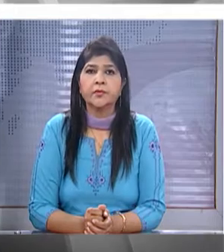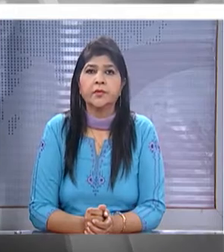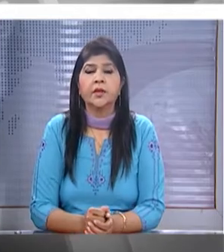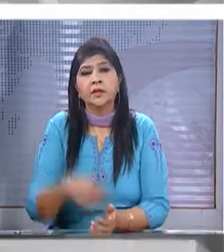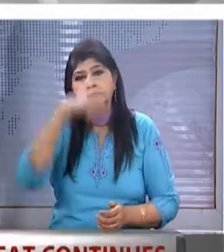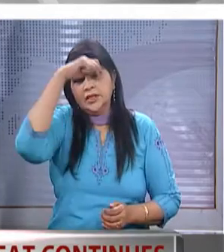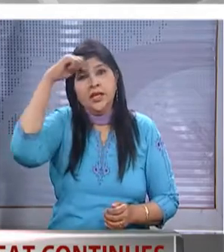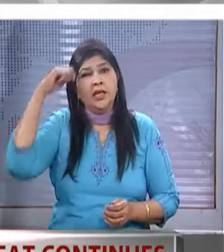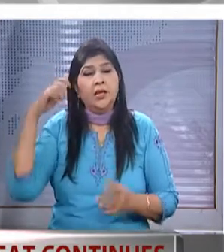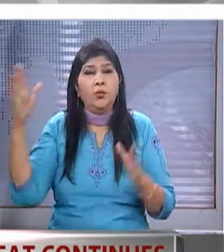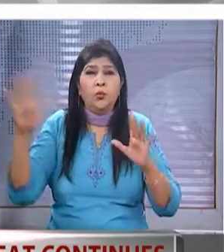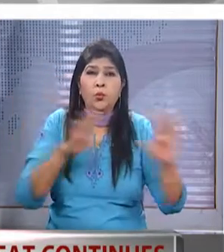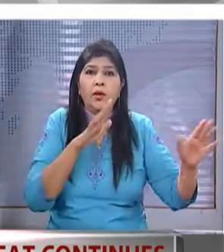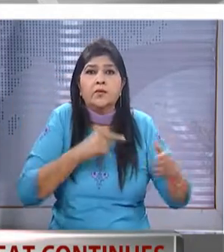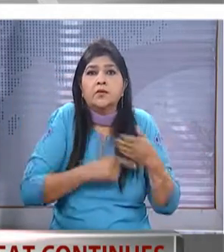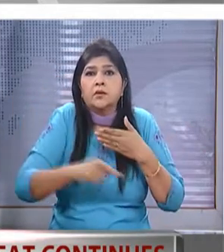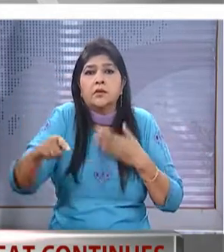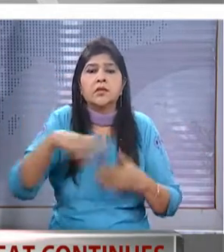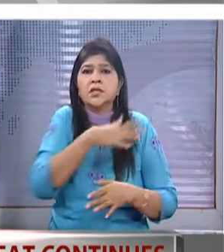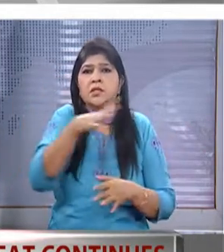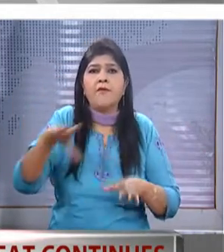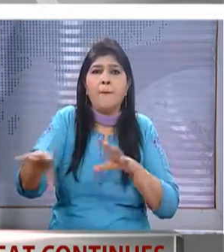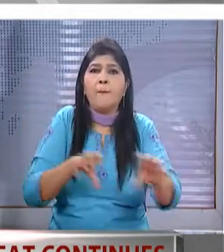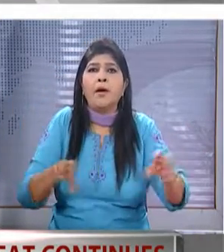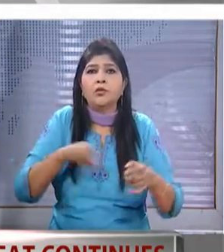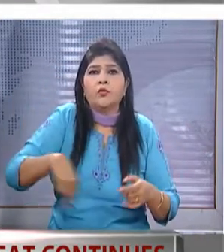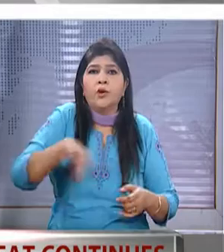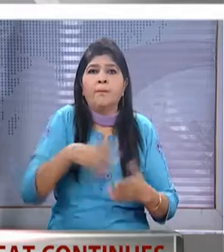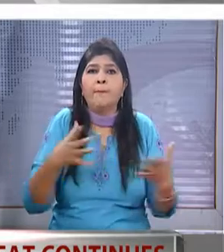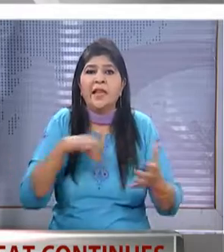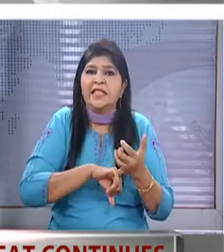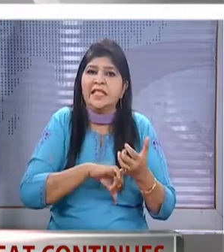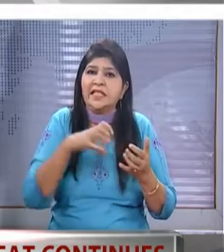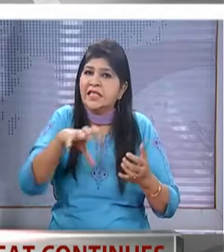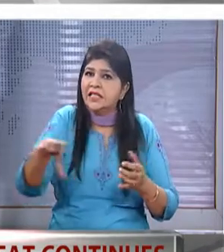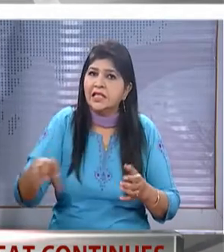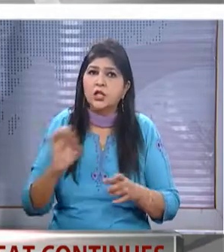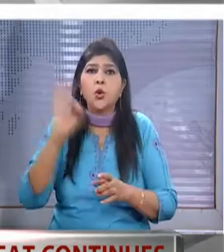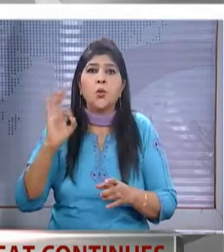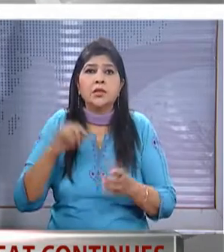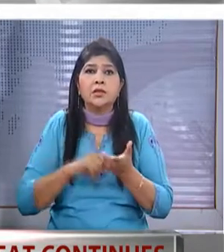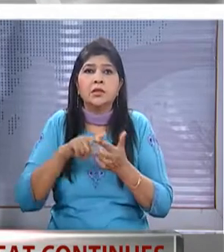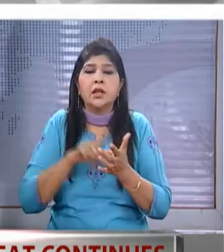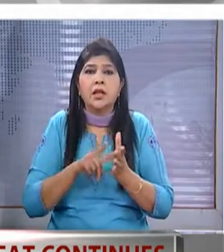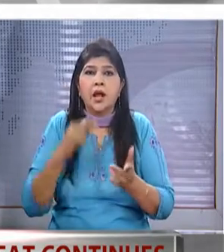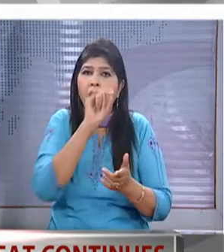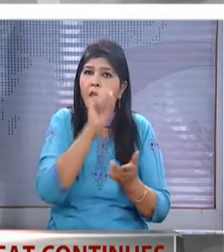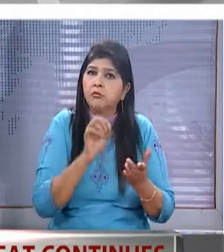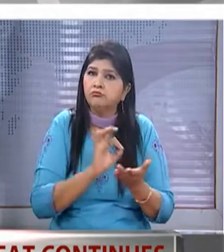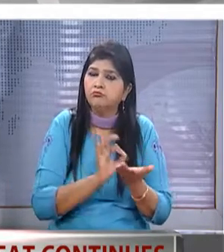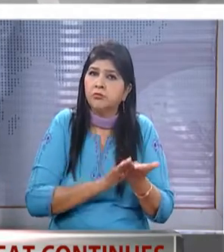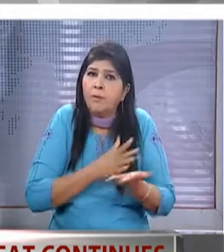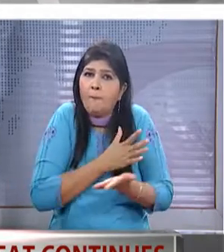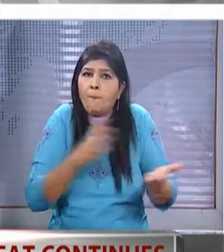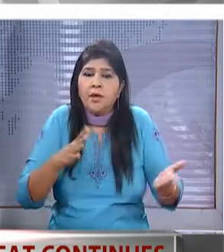heat wave continues to hit several parts of the country many cities in orissa and telangana record maximum temperatures above